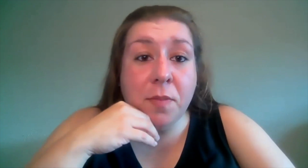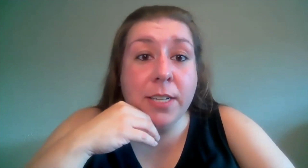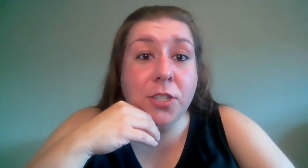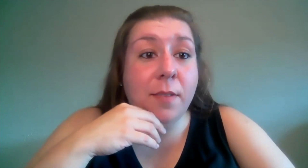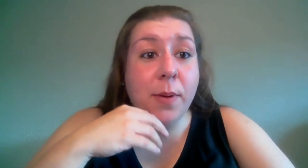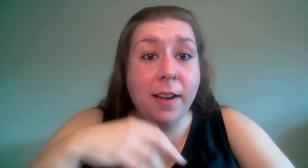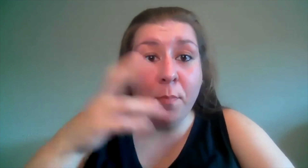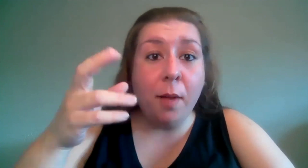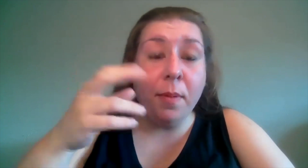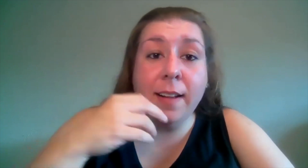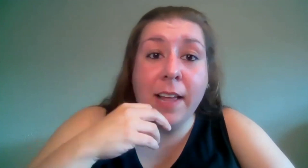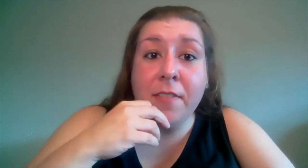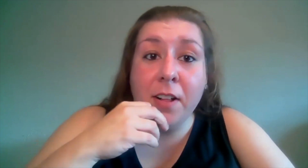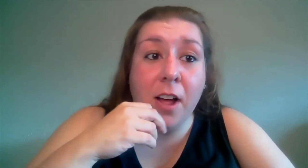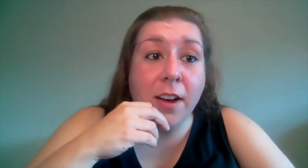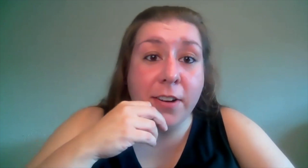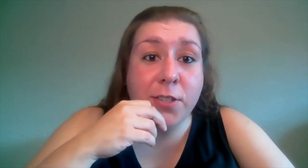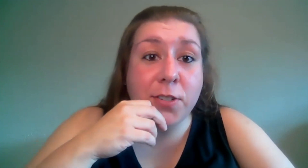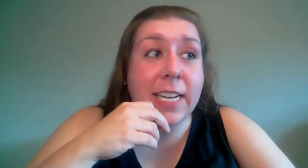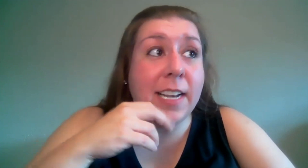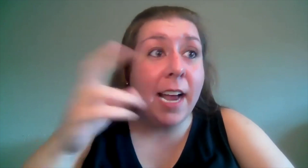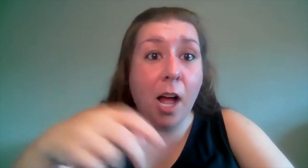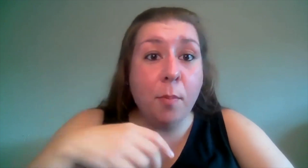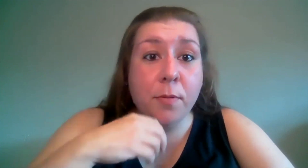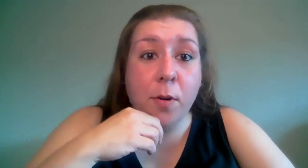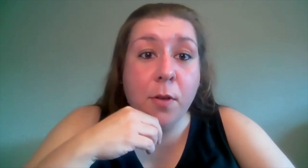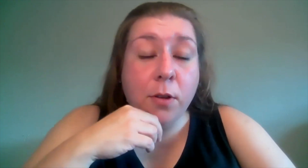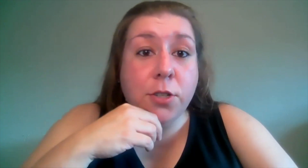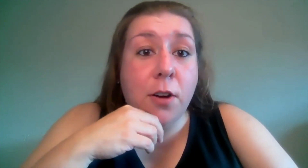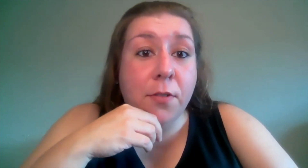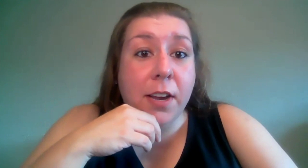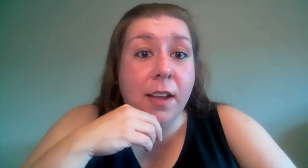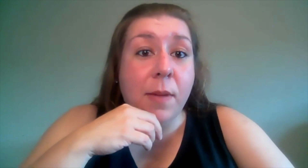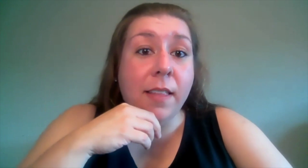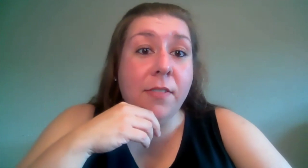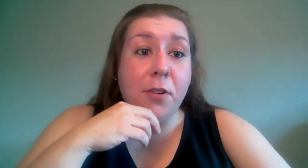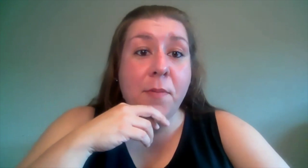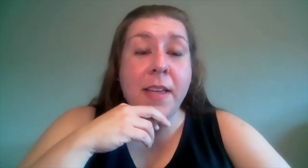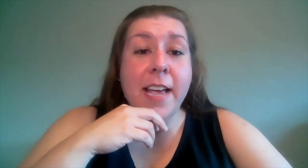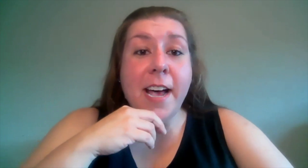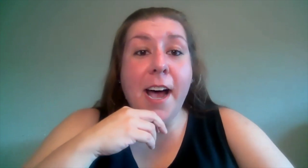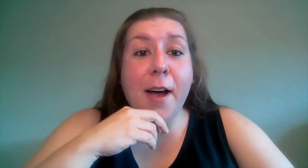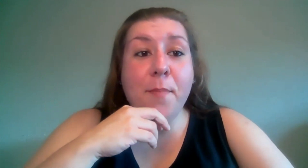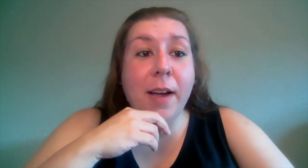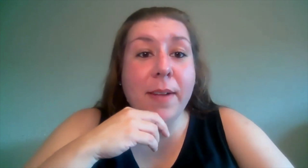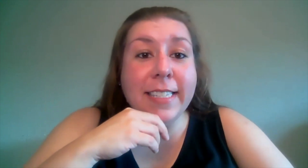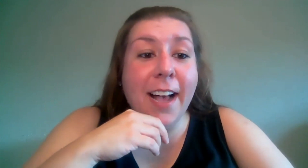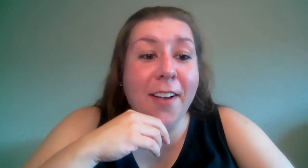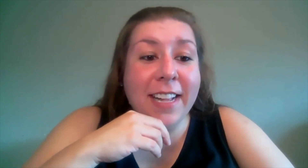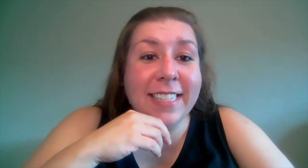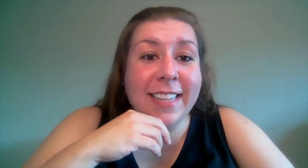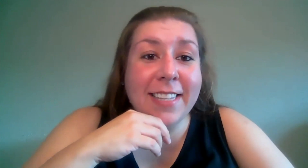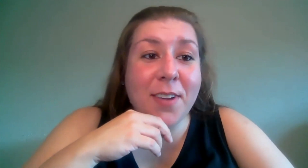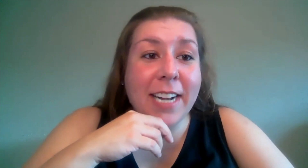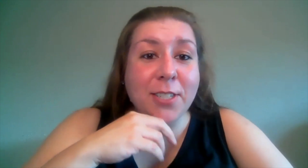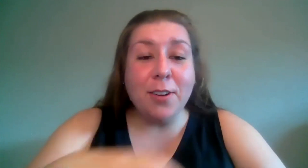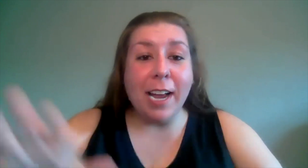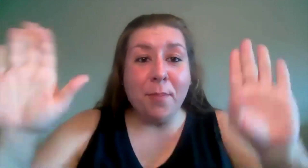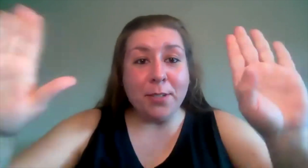admission but probably at 11 o'clock on a tuesday night i'll perform the whole show for you in my living room um by myself that's that's what i do i put